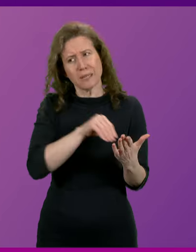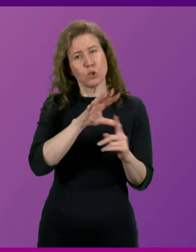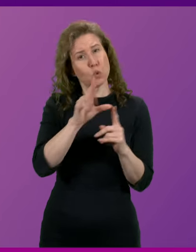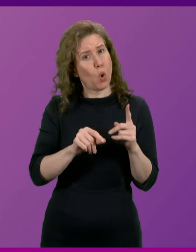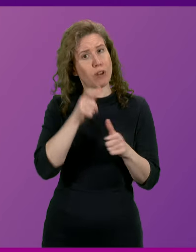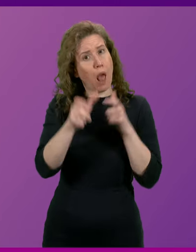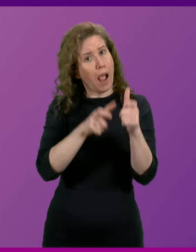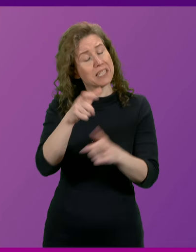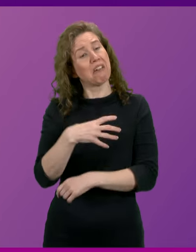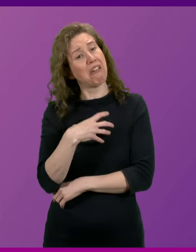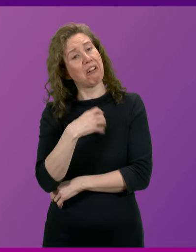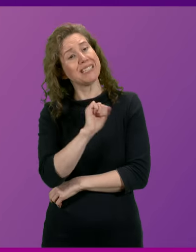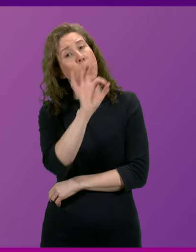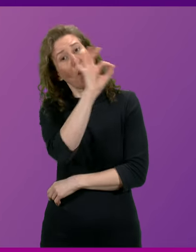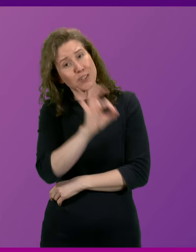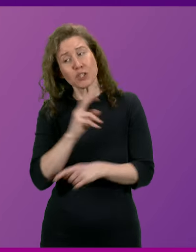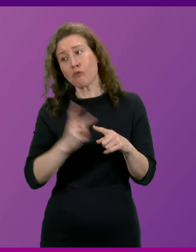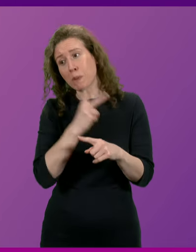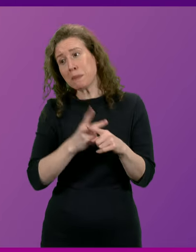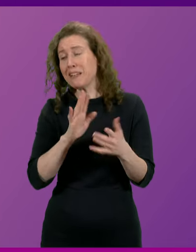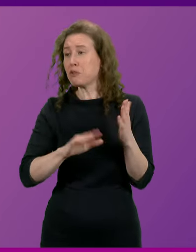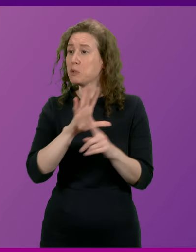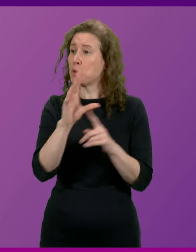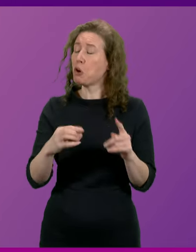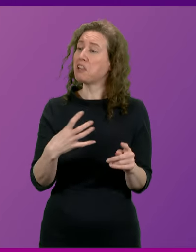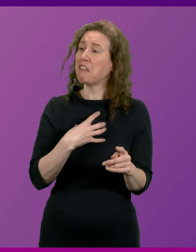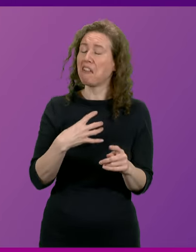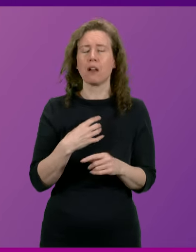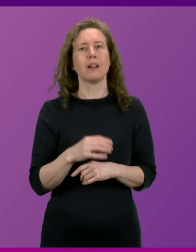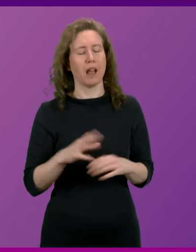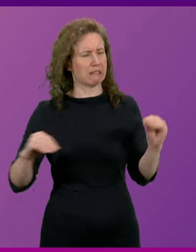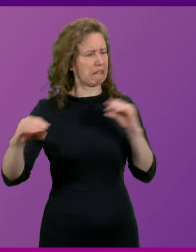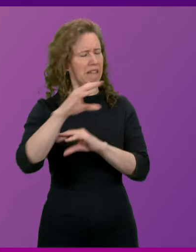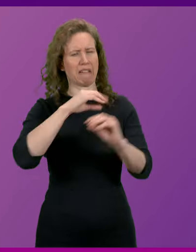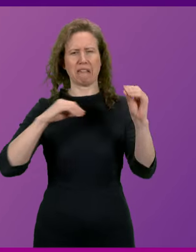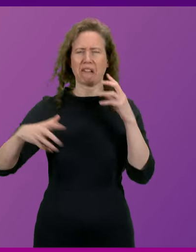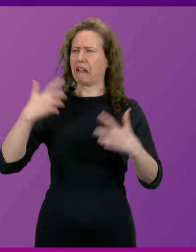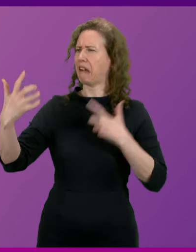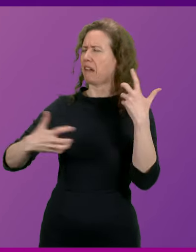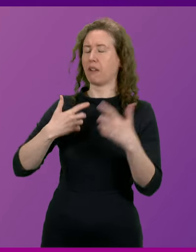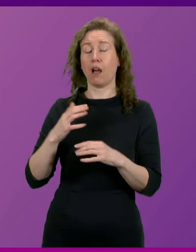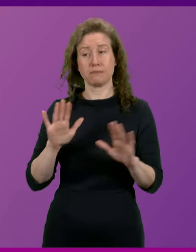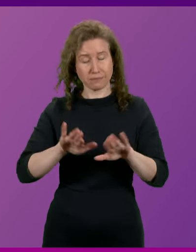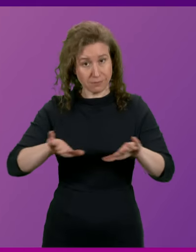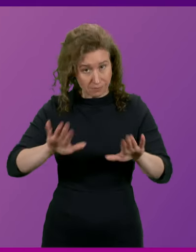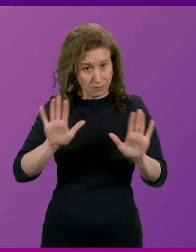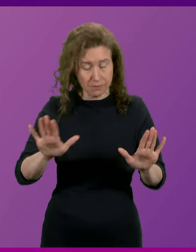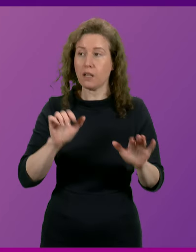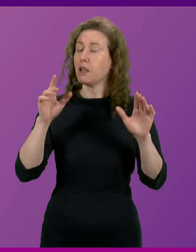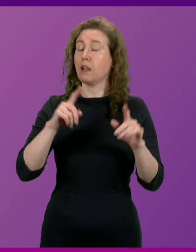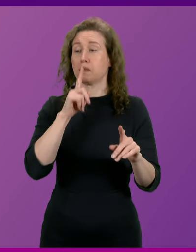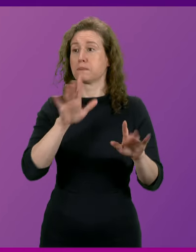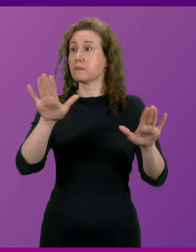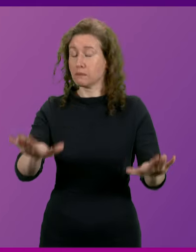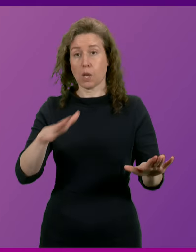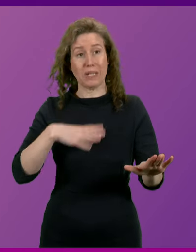questions that he asks. Let's hear the First Minister. year, Anna Sauer talks